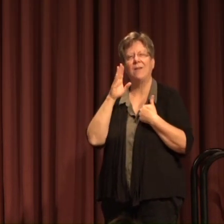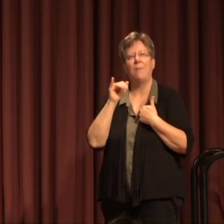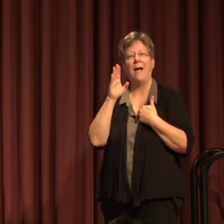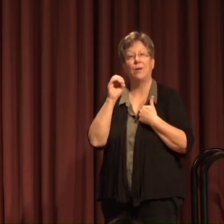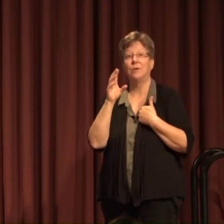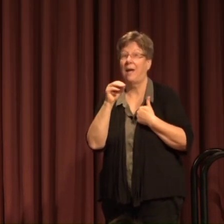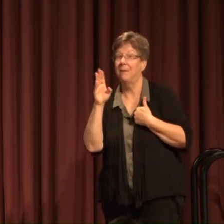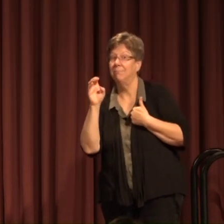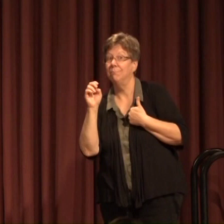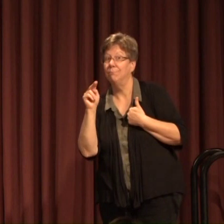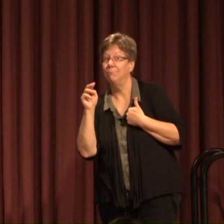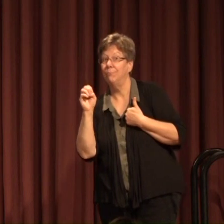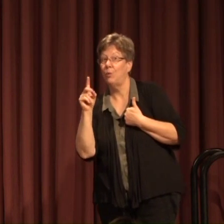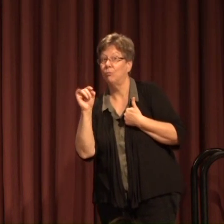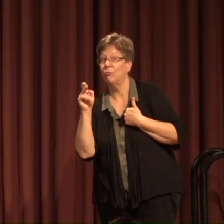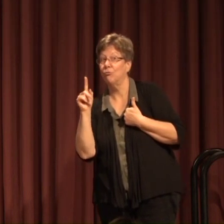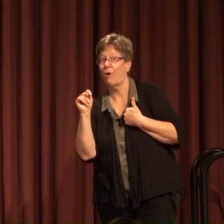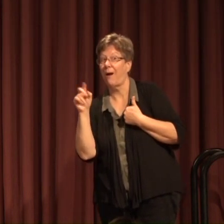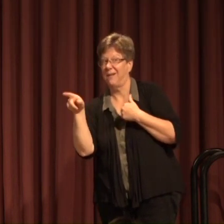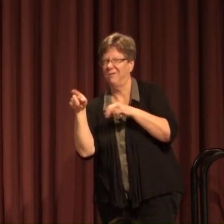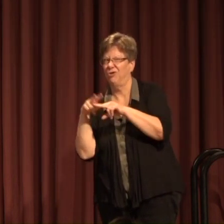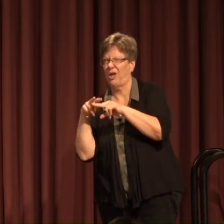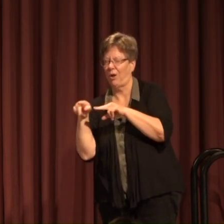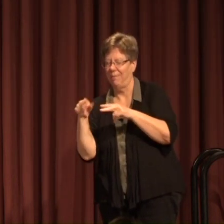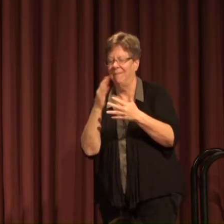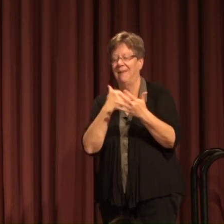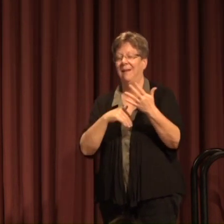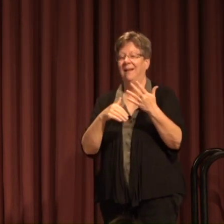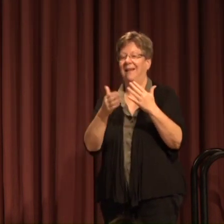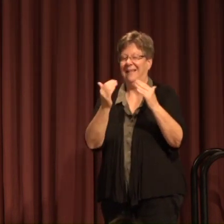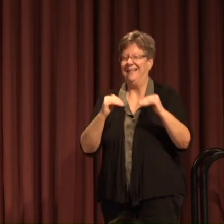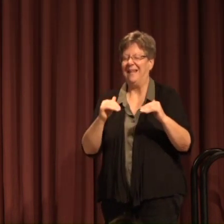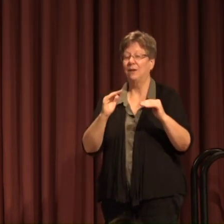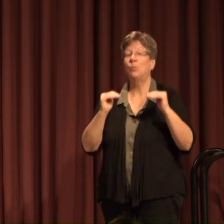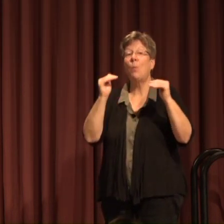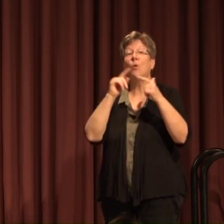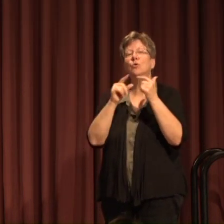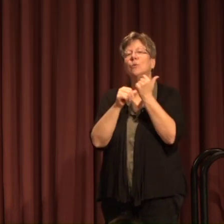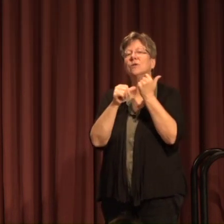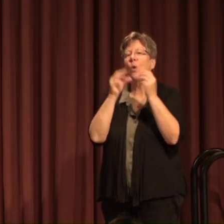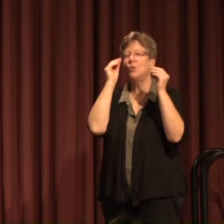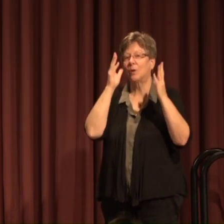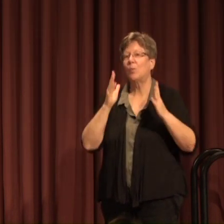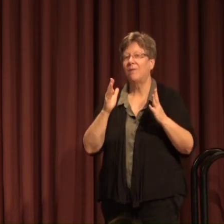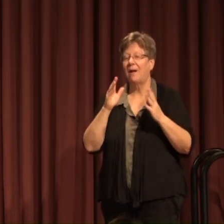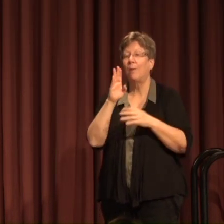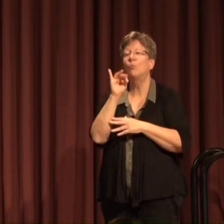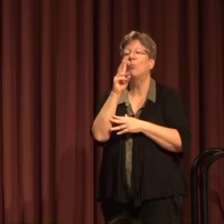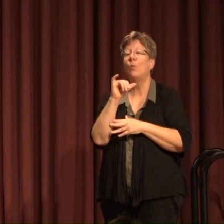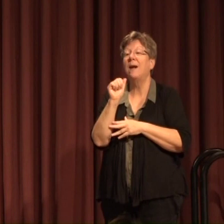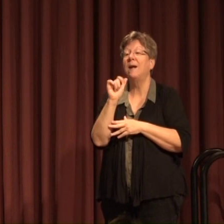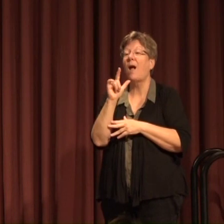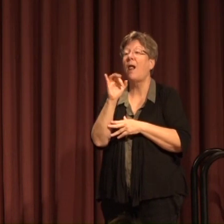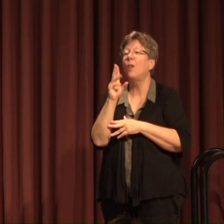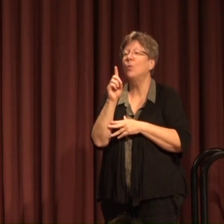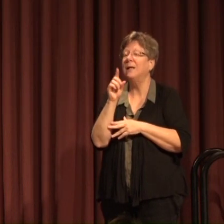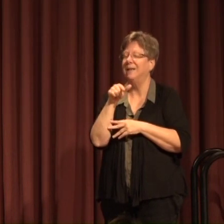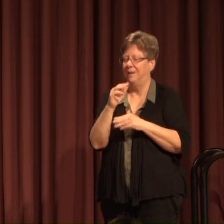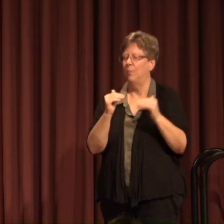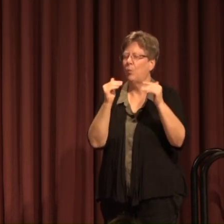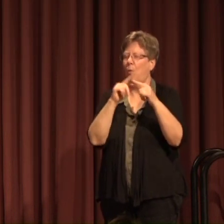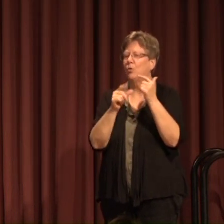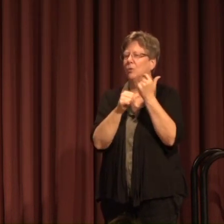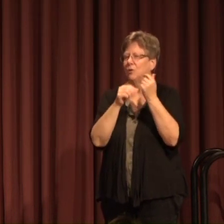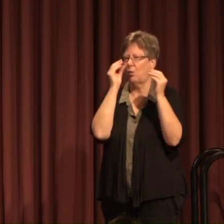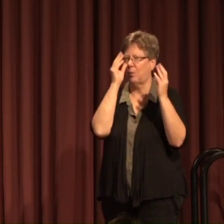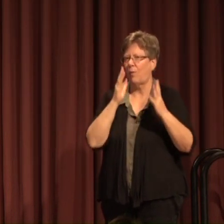Boone and Crockett chair as a matter of fact next are promotions to associate professor Brady Allred was promoted to